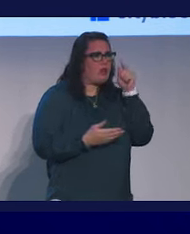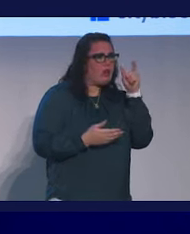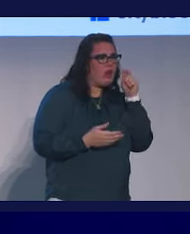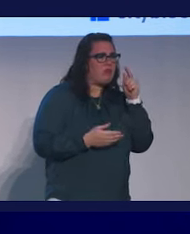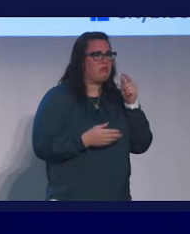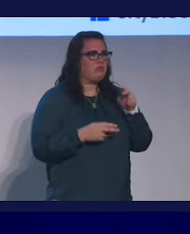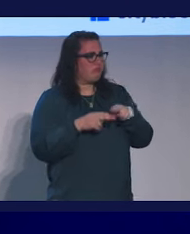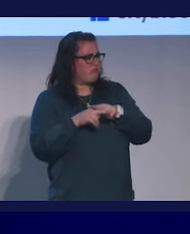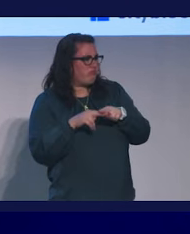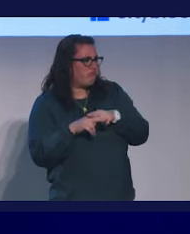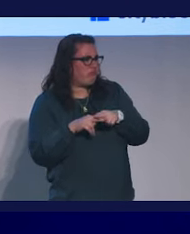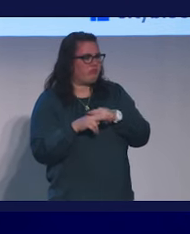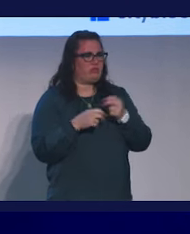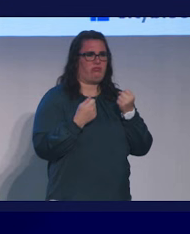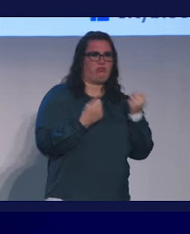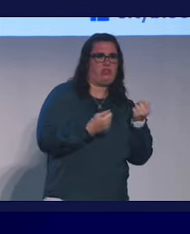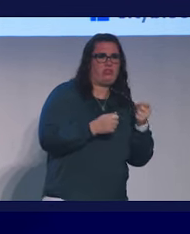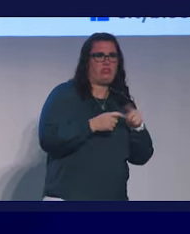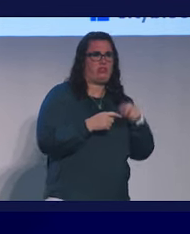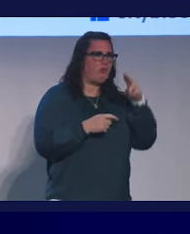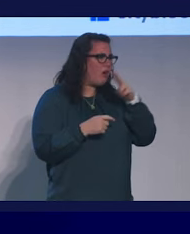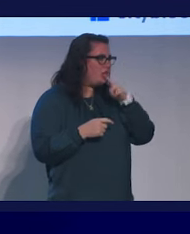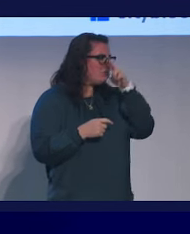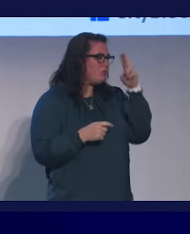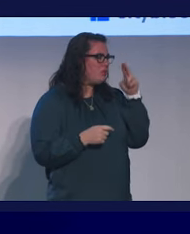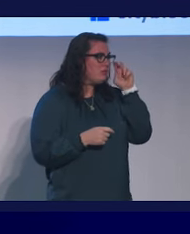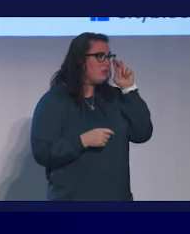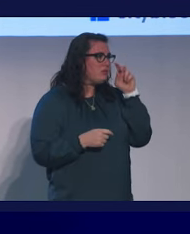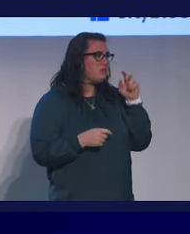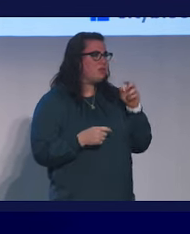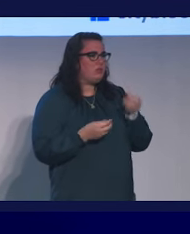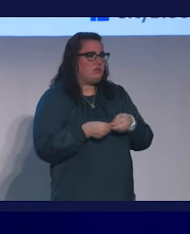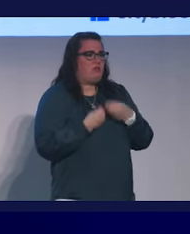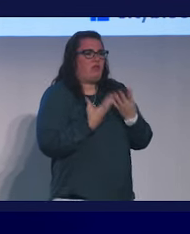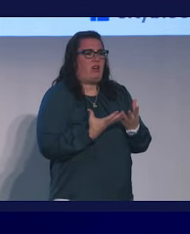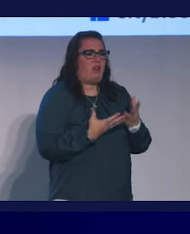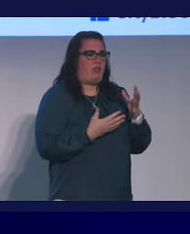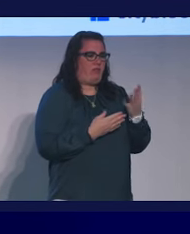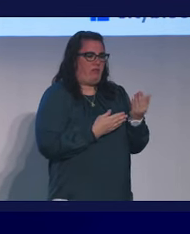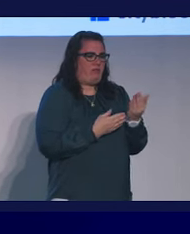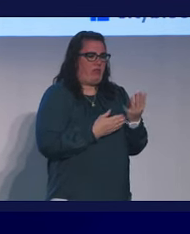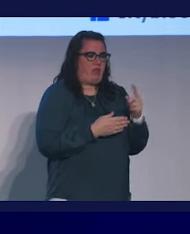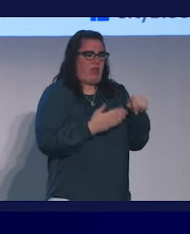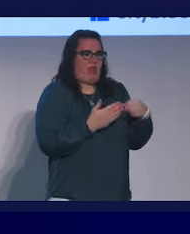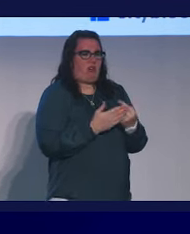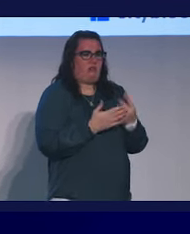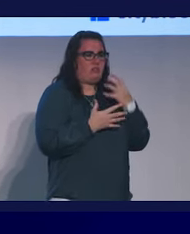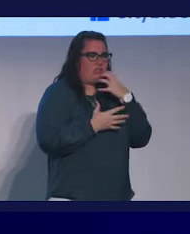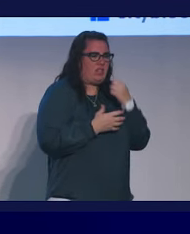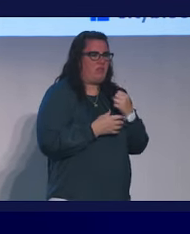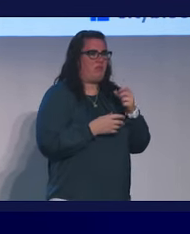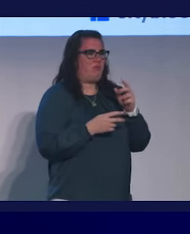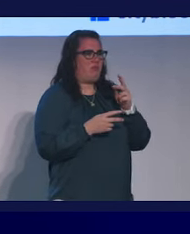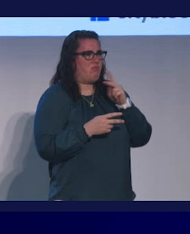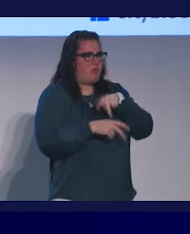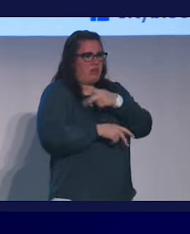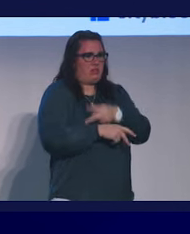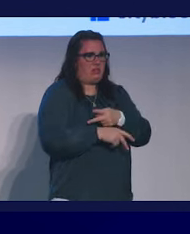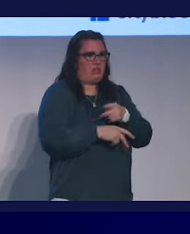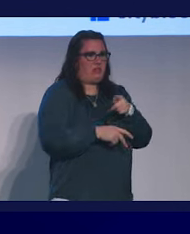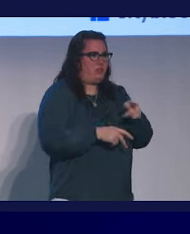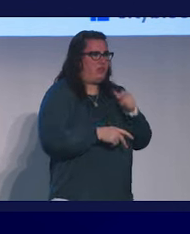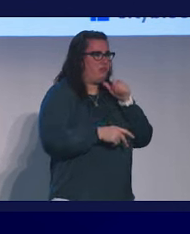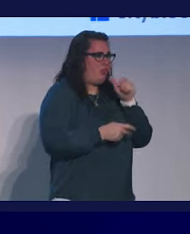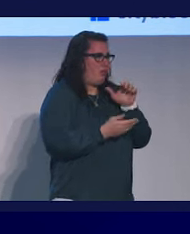subway, shoveling your car out, and driving to a hospital to provide 15 hours of care to patients whom you don't